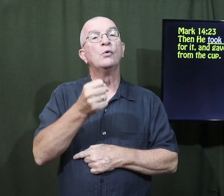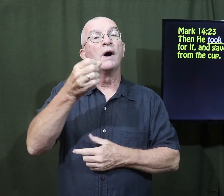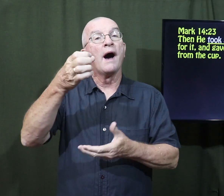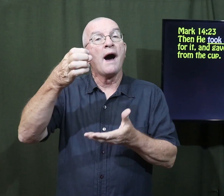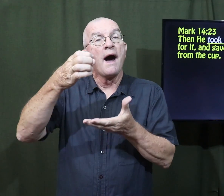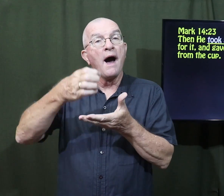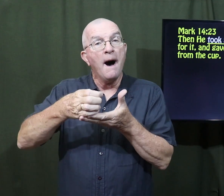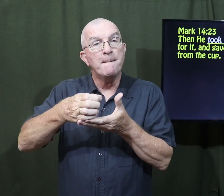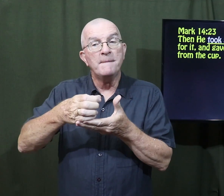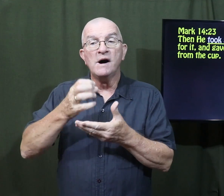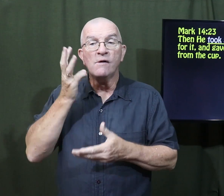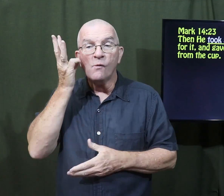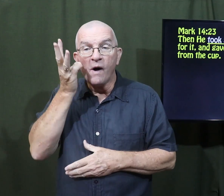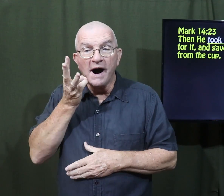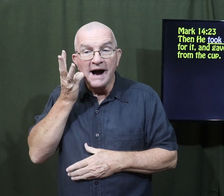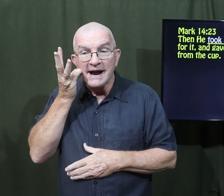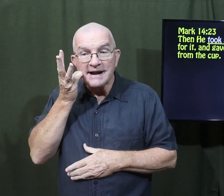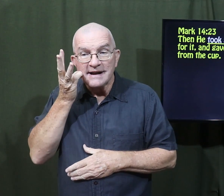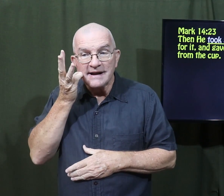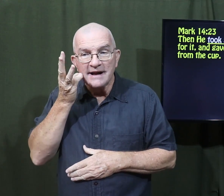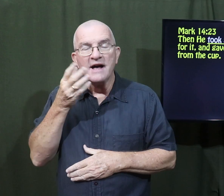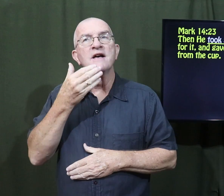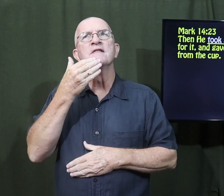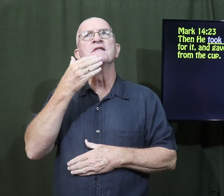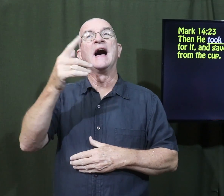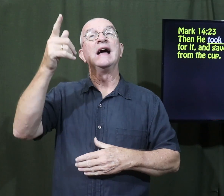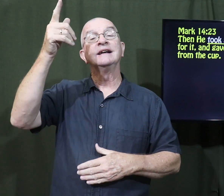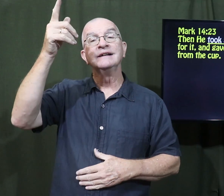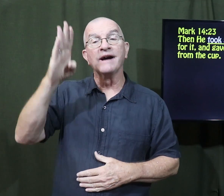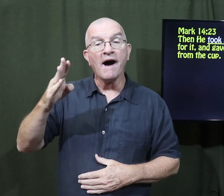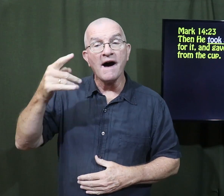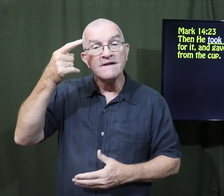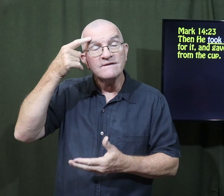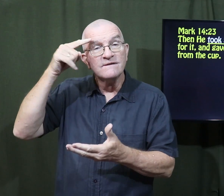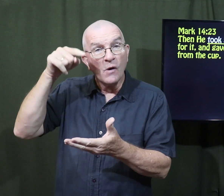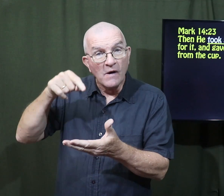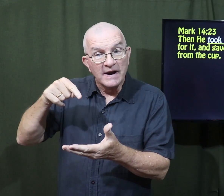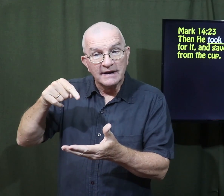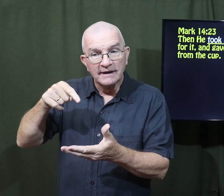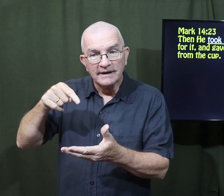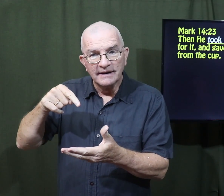Verse 23 Then He took a cup of wine,